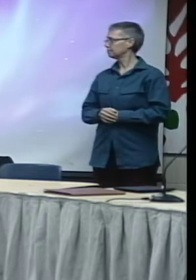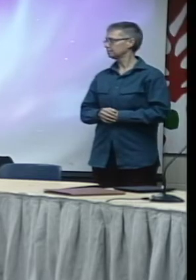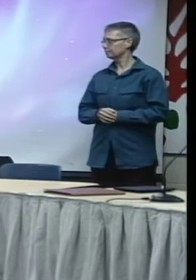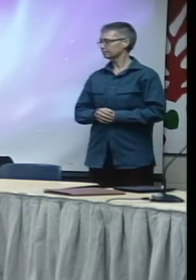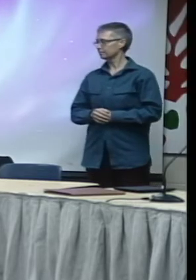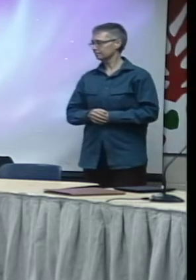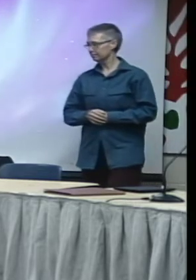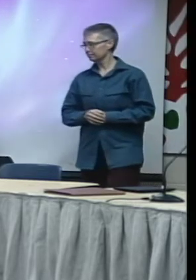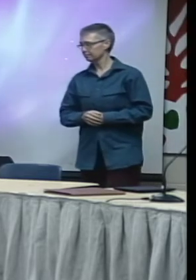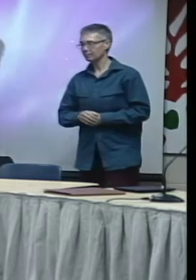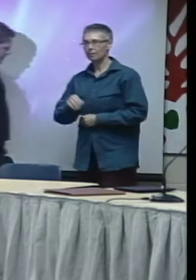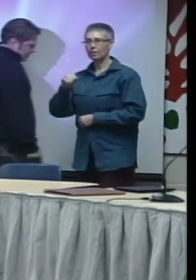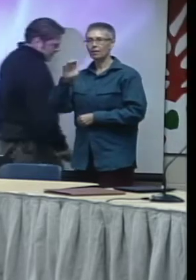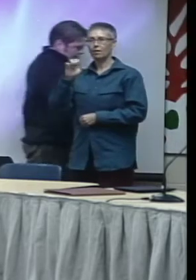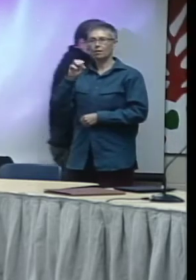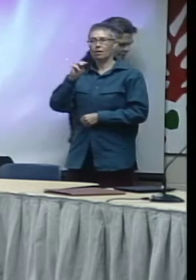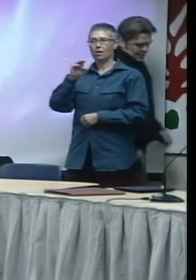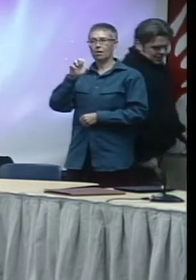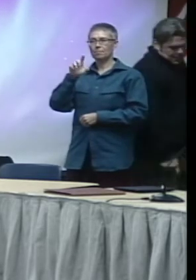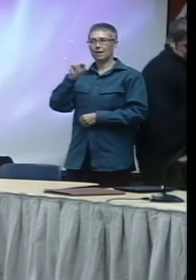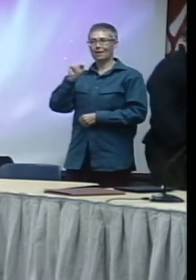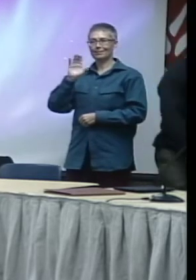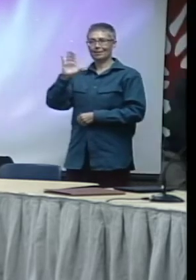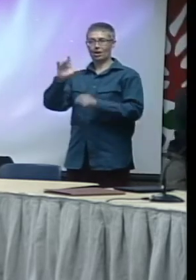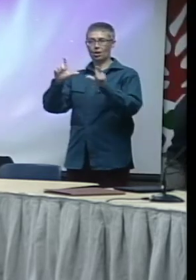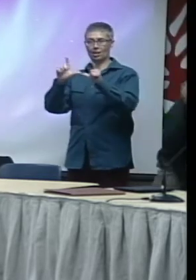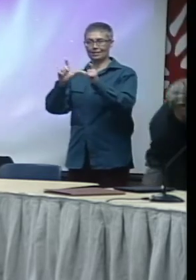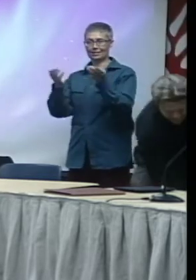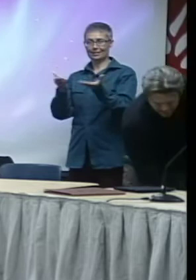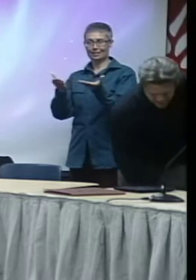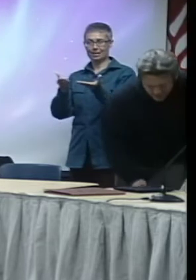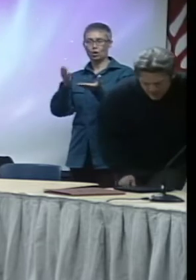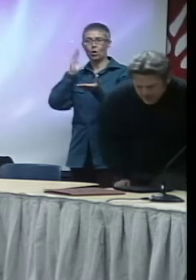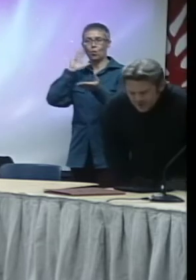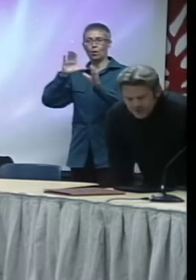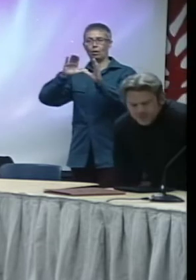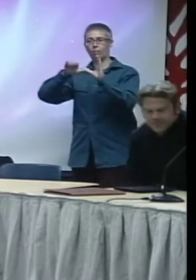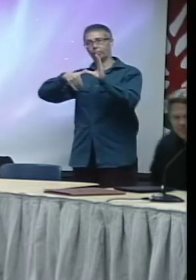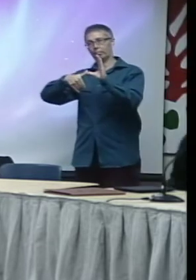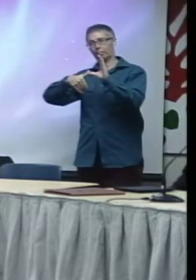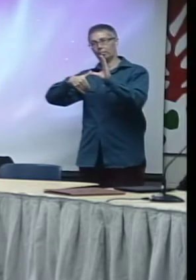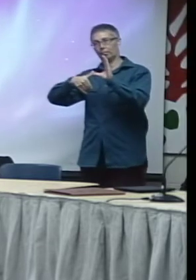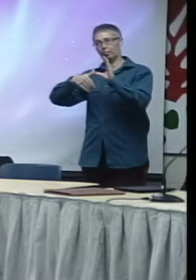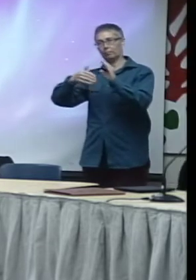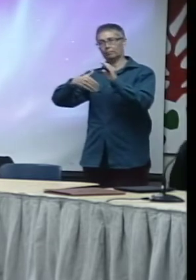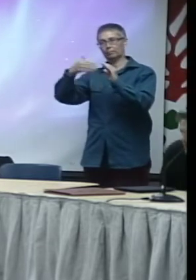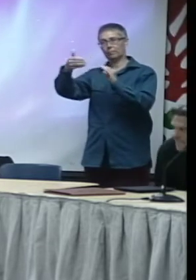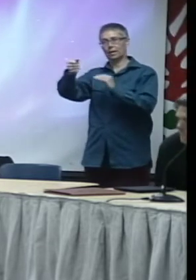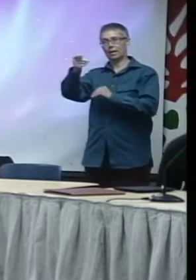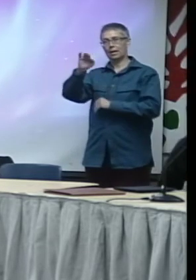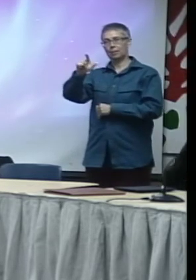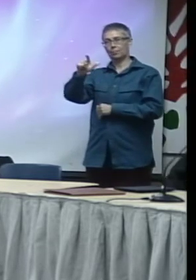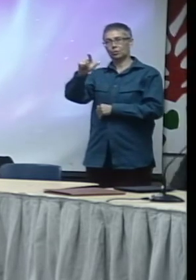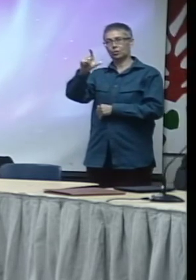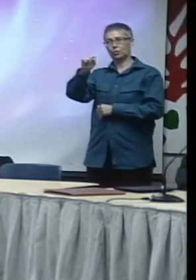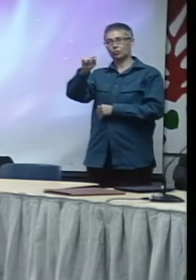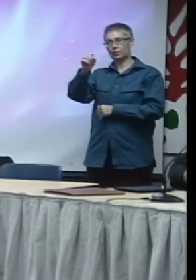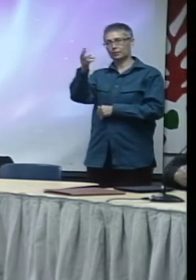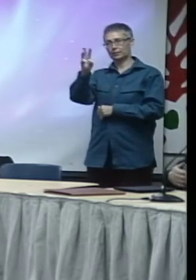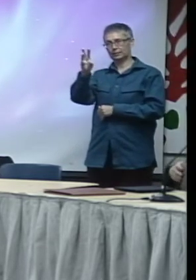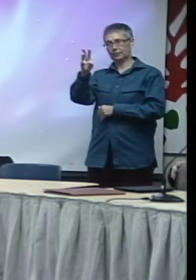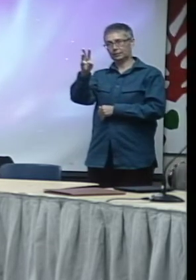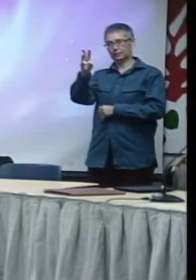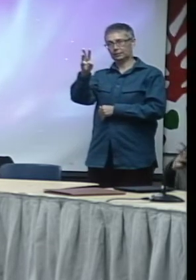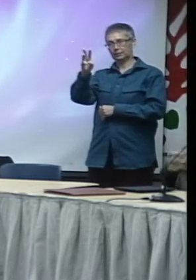Comcast's cable television license in Northampton is due to expire in April of 2016. The federal law